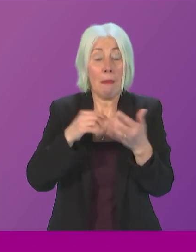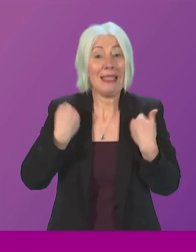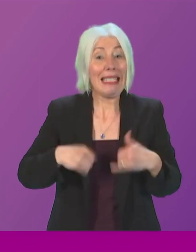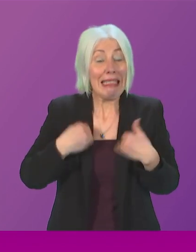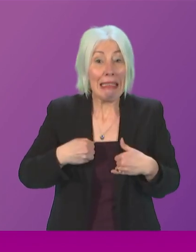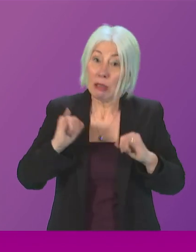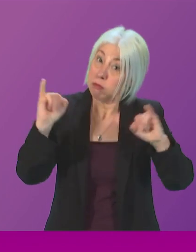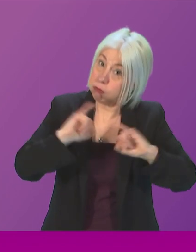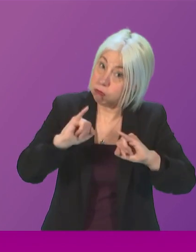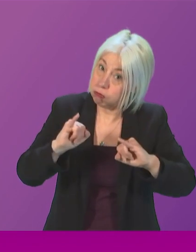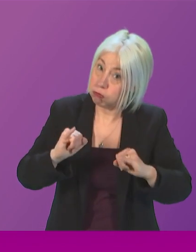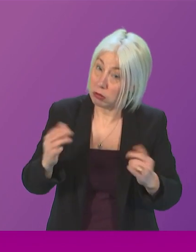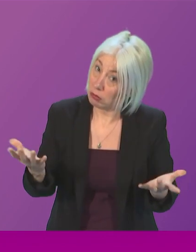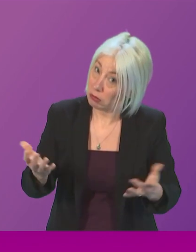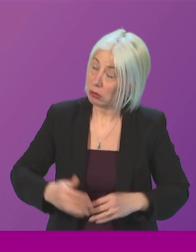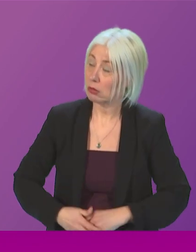first minister